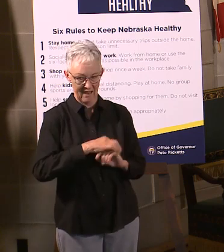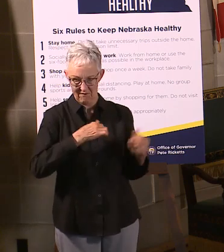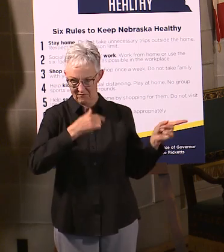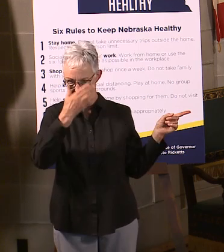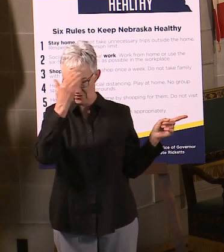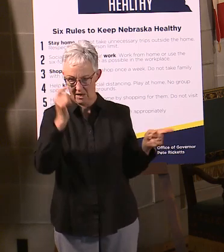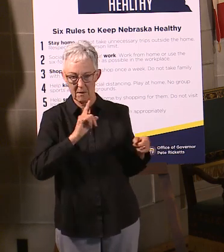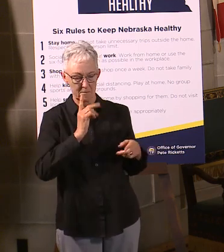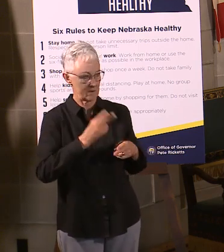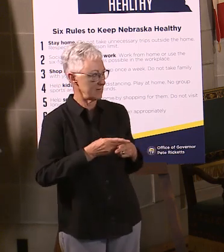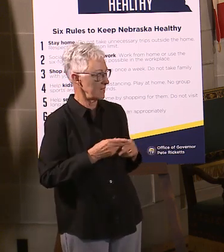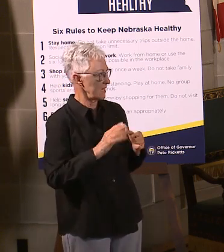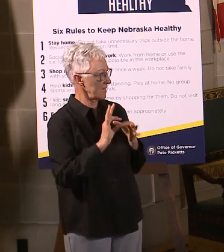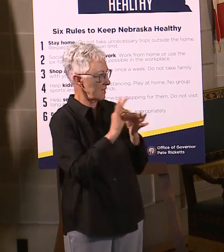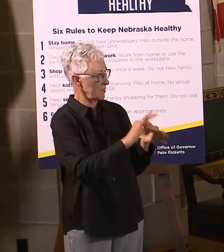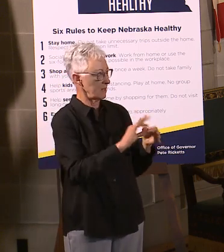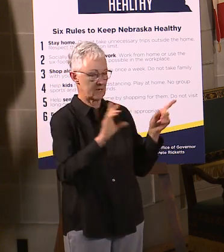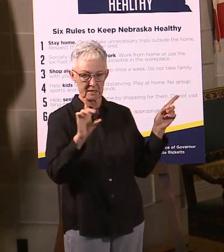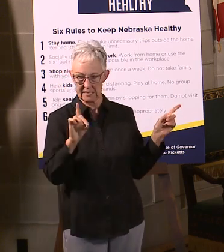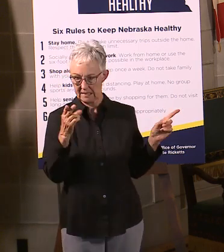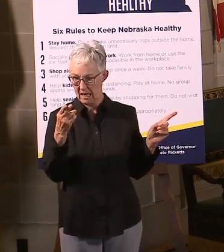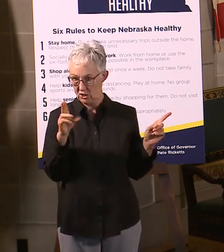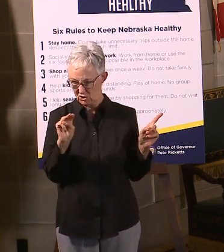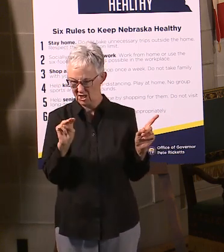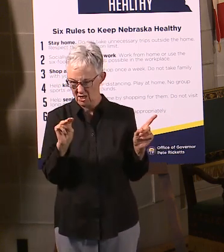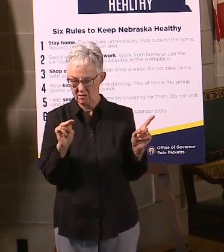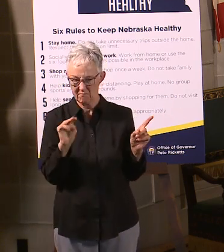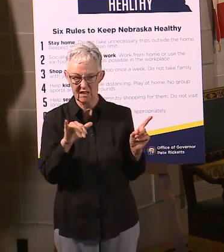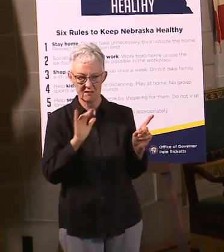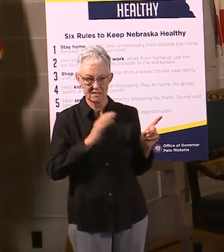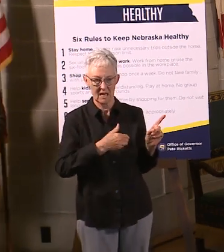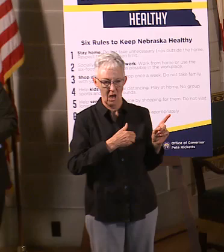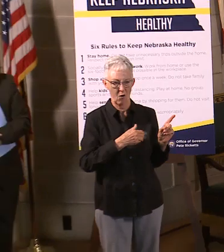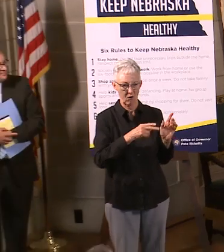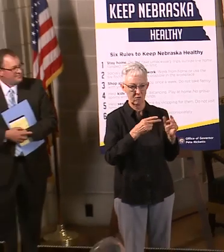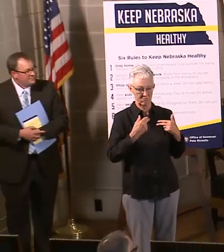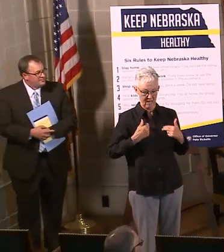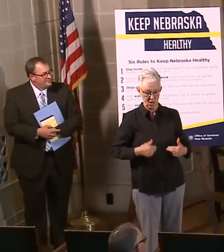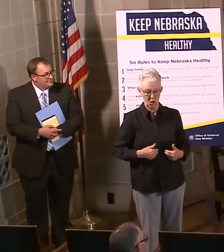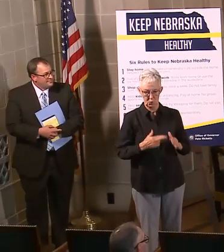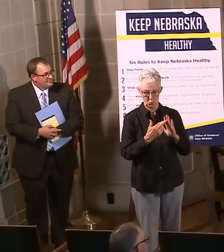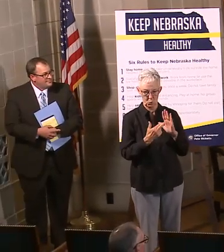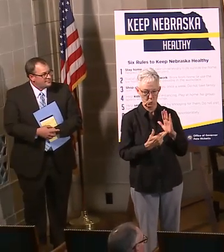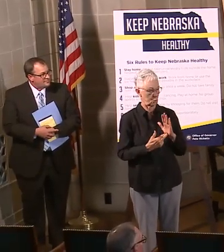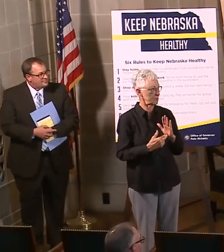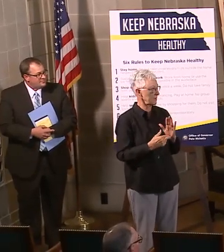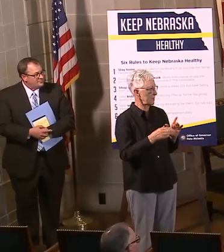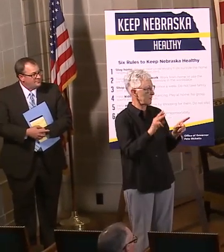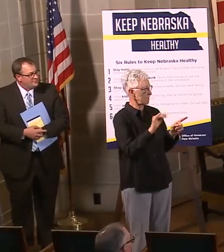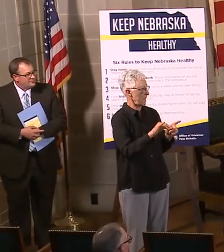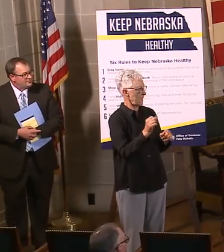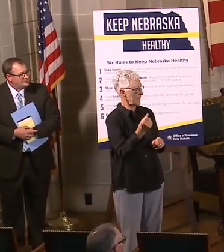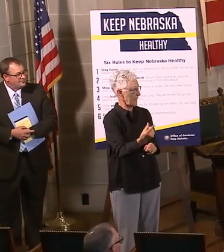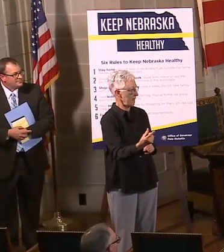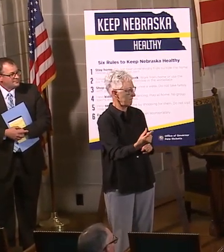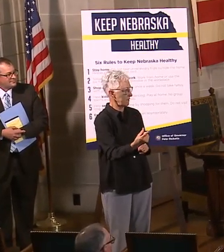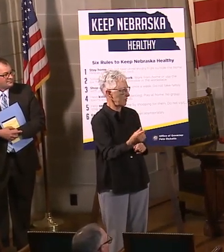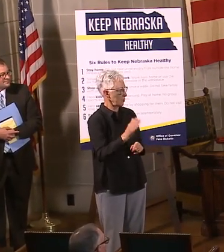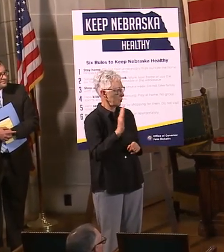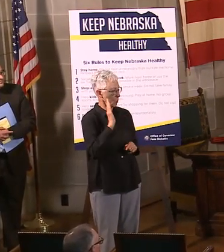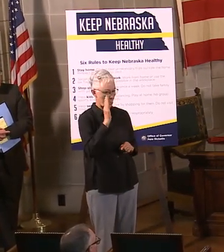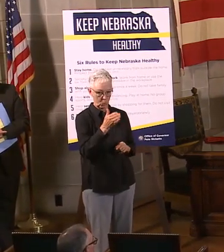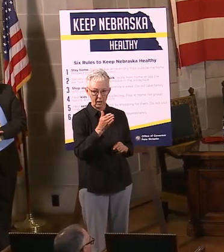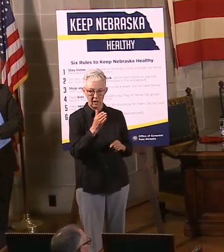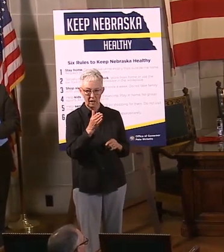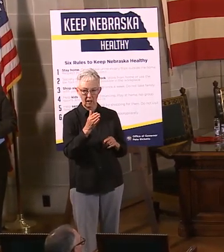One is with regard to the DHMs that are going to be coming effective May 11th. Those will look like the ones for May 4th. So just so we're clear, those are just kind of